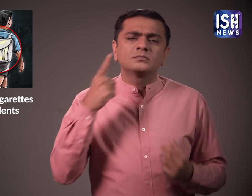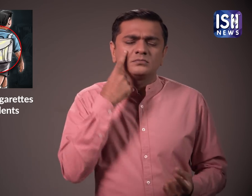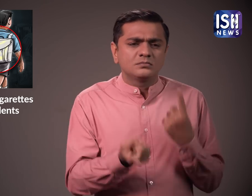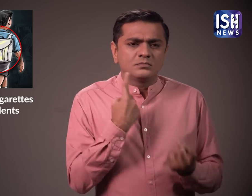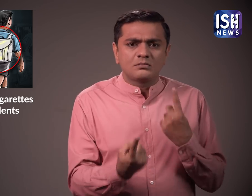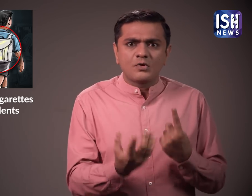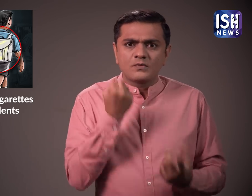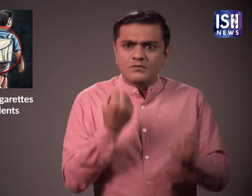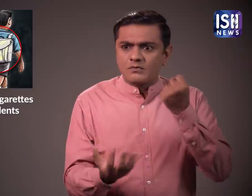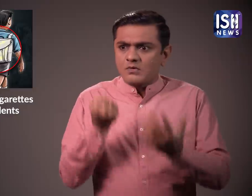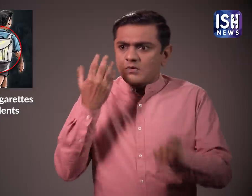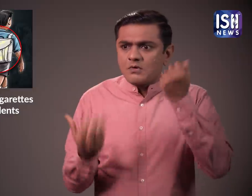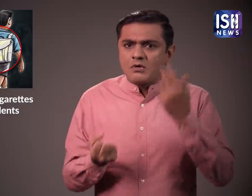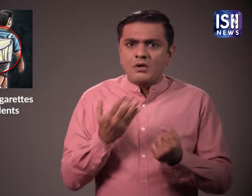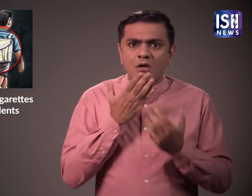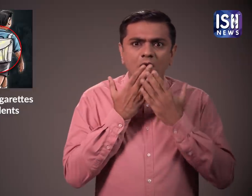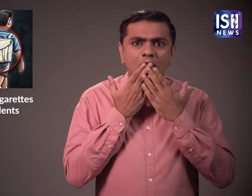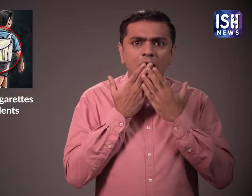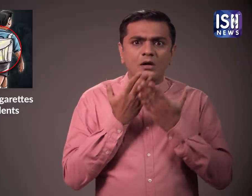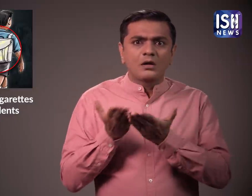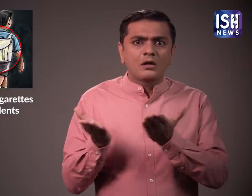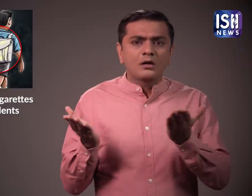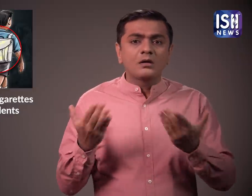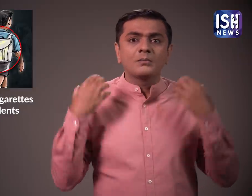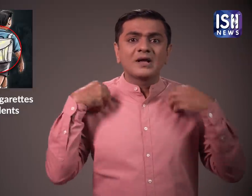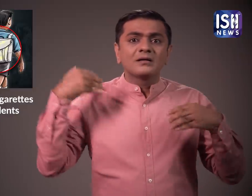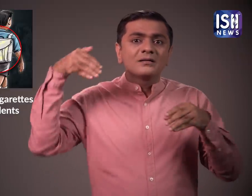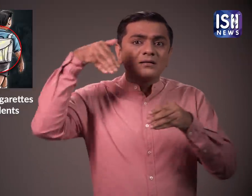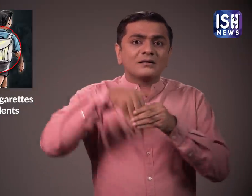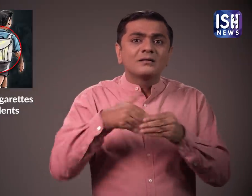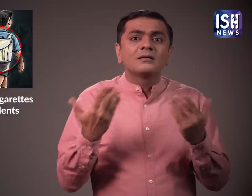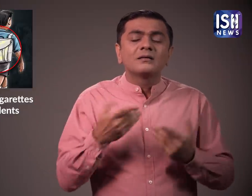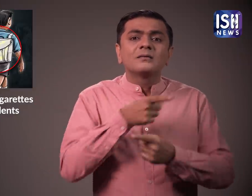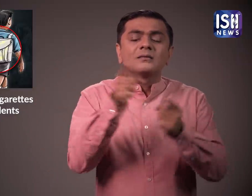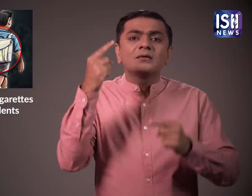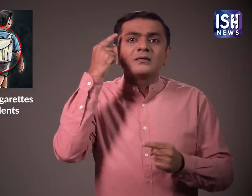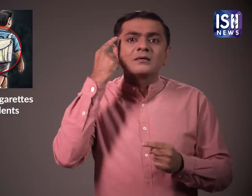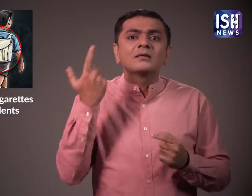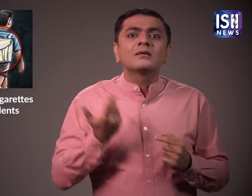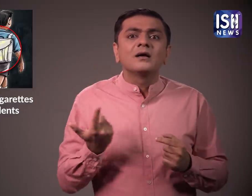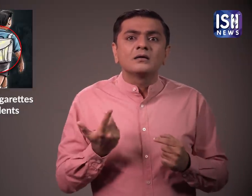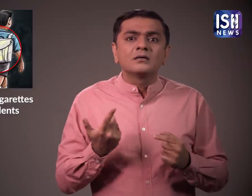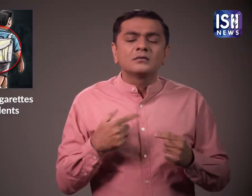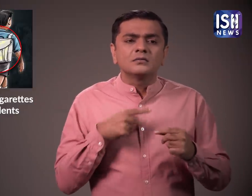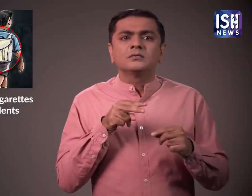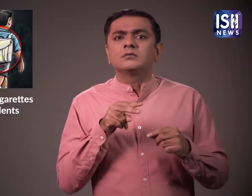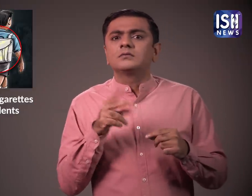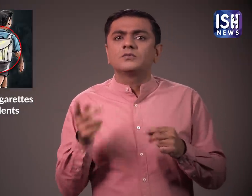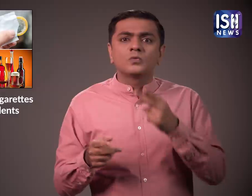What they found was shocking. What do you think was inside their bags? I was stunned. They